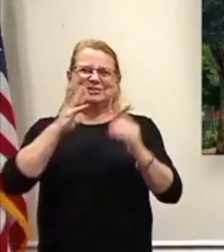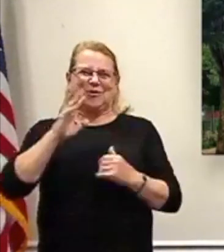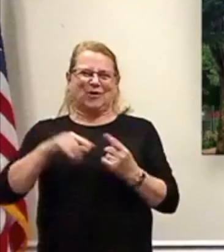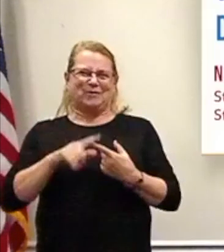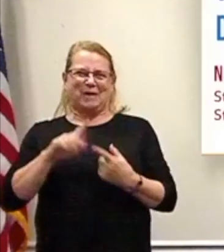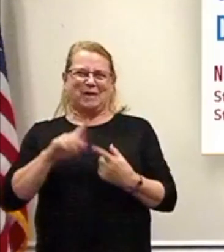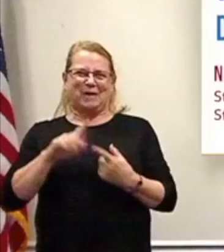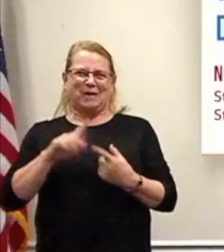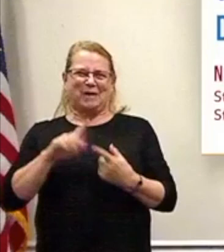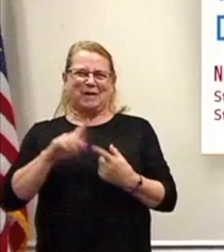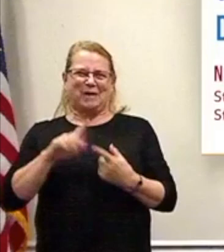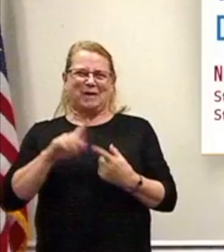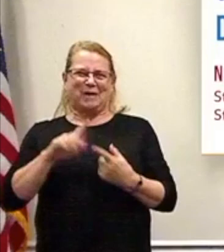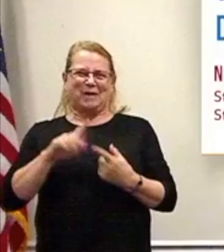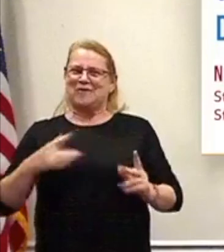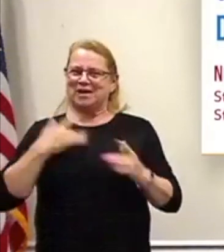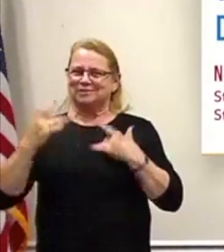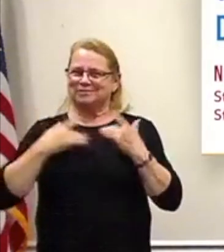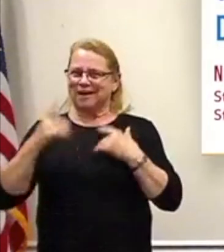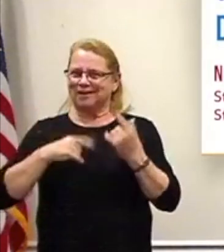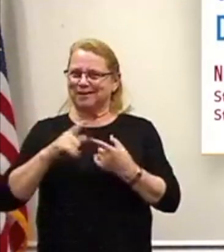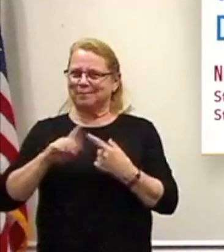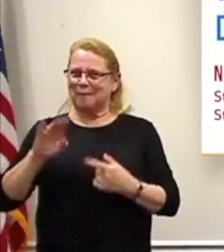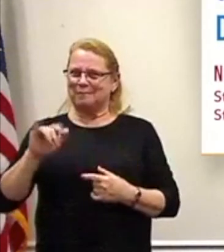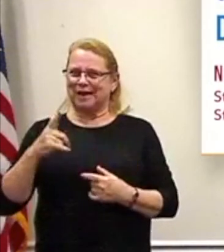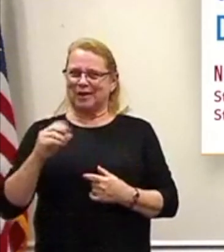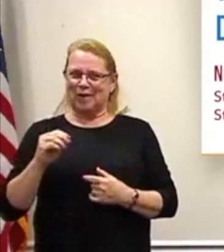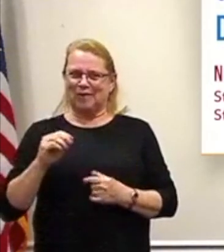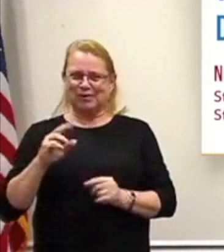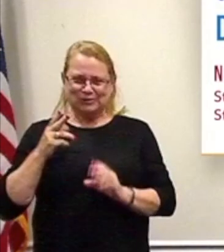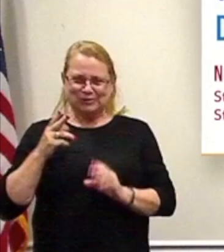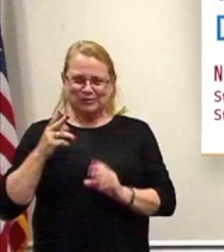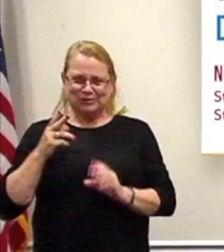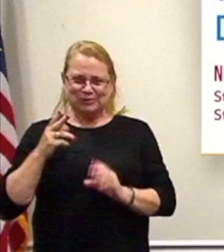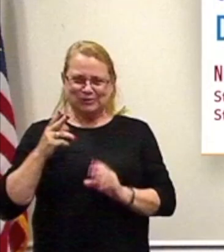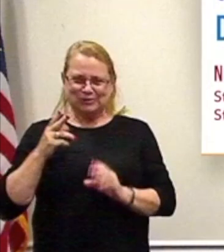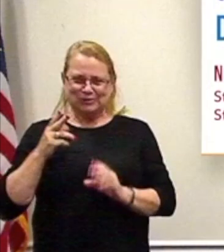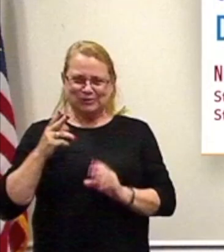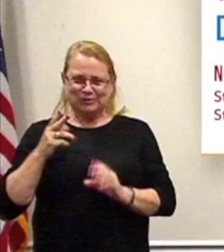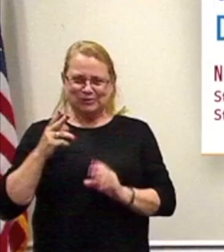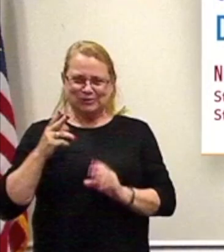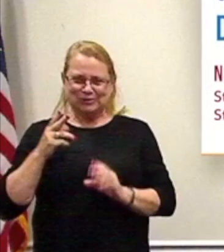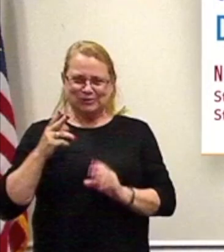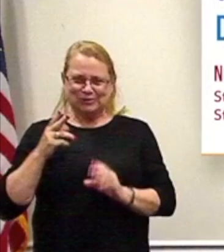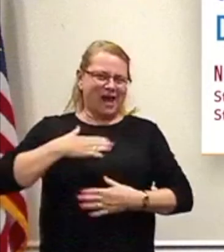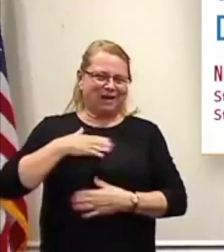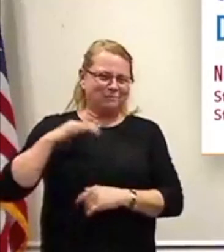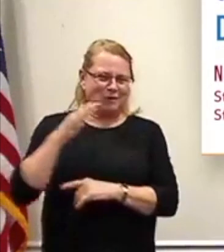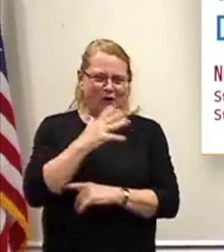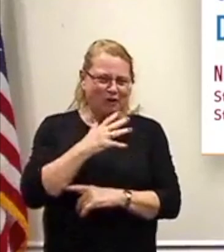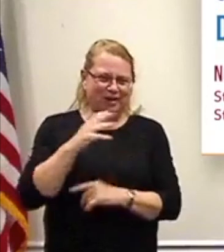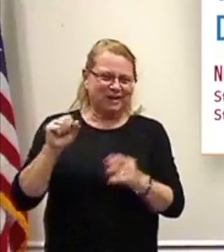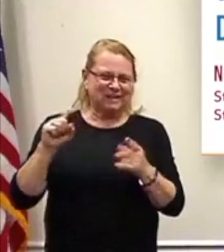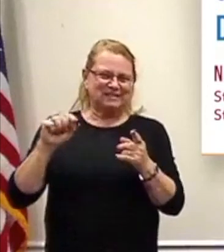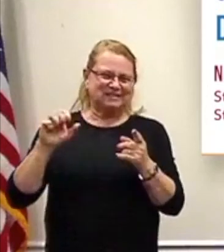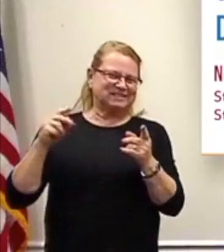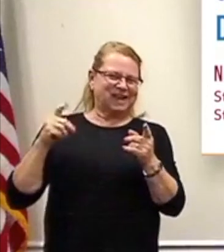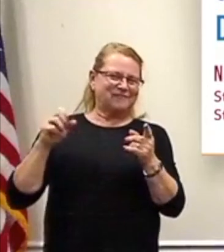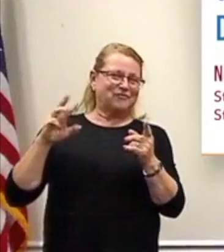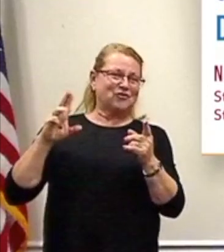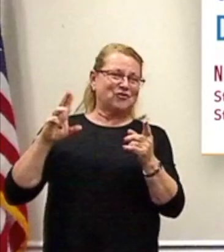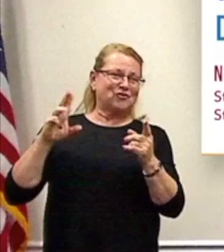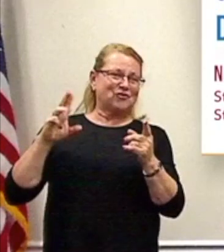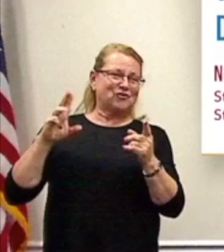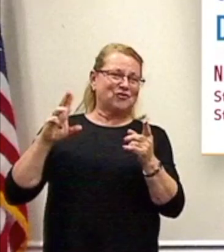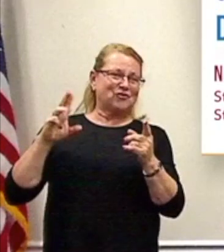I'm very excited about this. Please join us at the Stanford Recreation Park in Stanfordville, New York. I'm thankful to Supervisor Wendy Burton